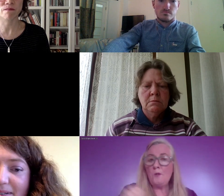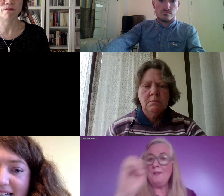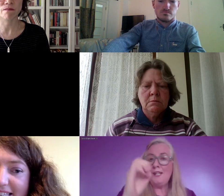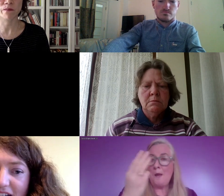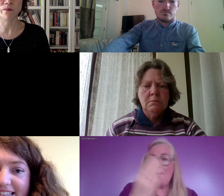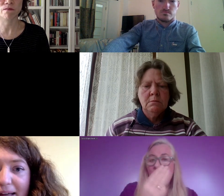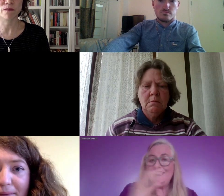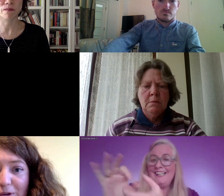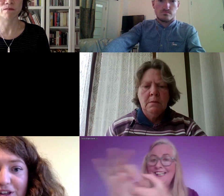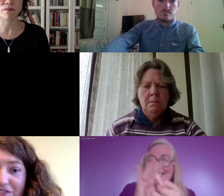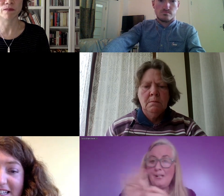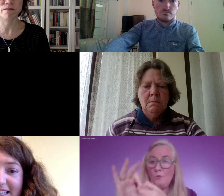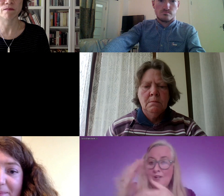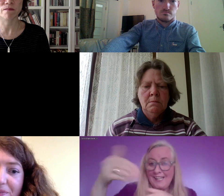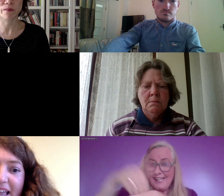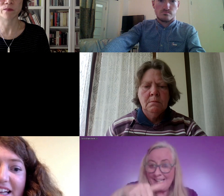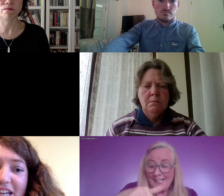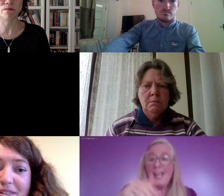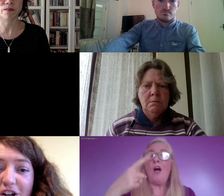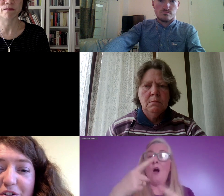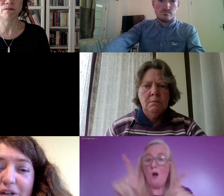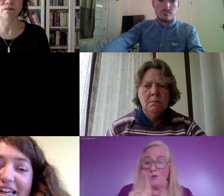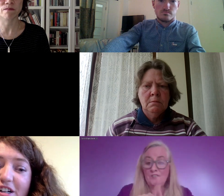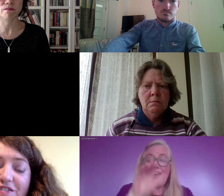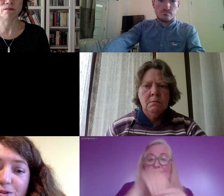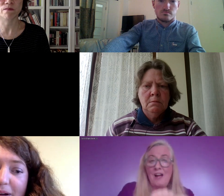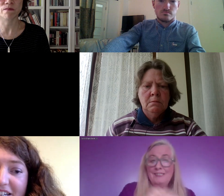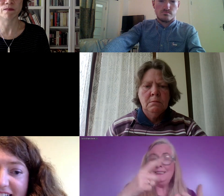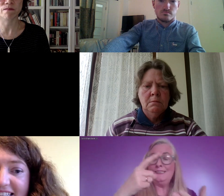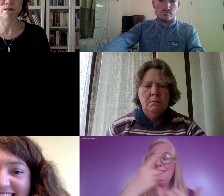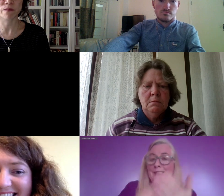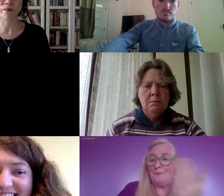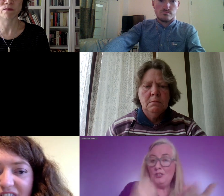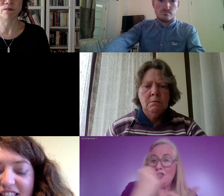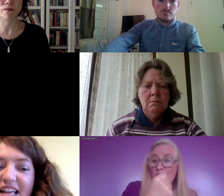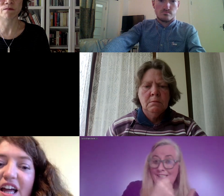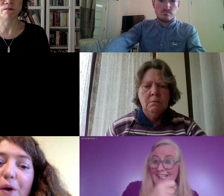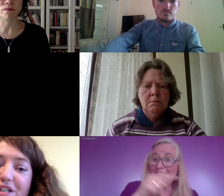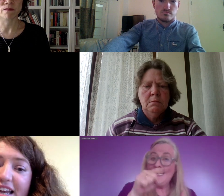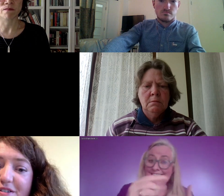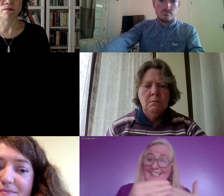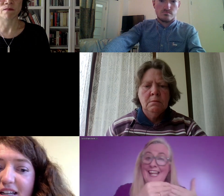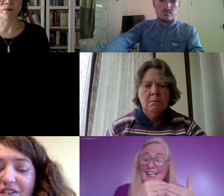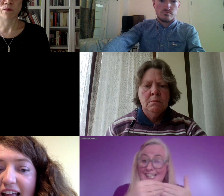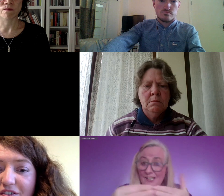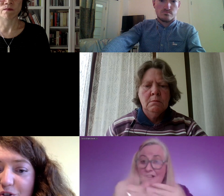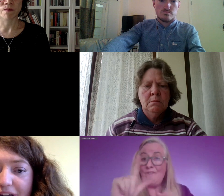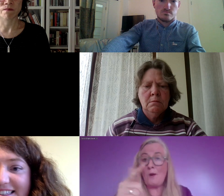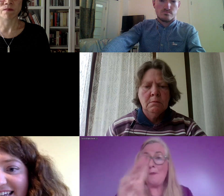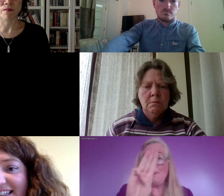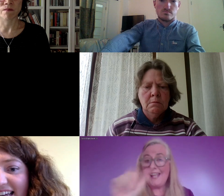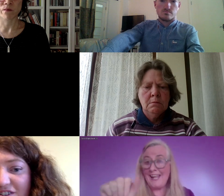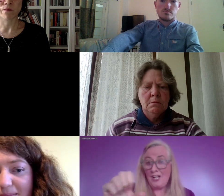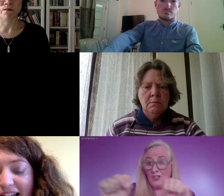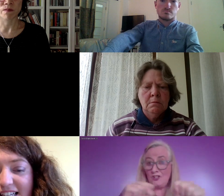lectured on disability studies at Maynooth University. James is also a leader of his own personal assistance service, which allows him to live a life of